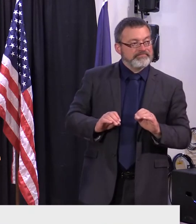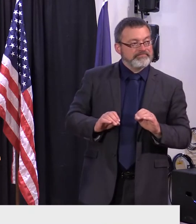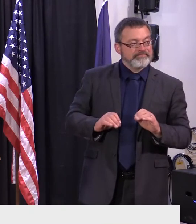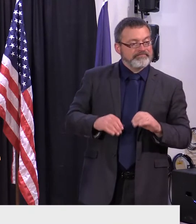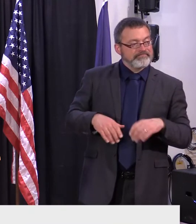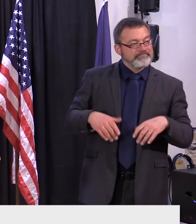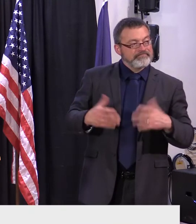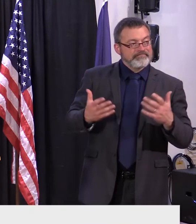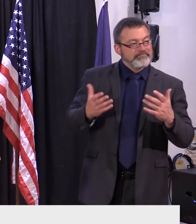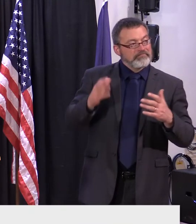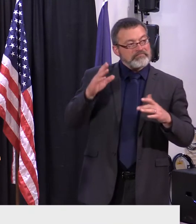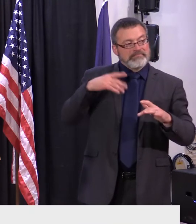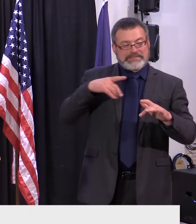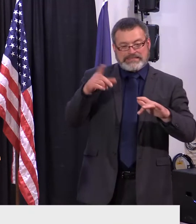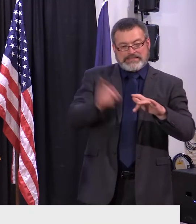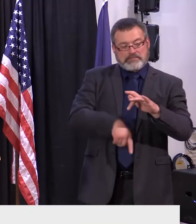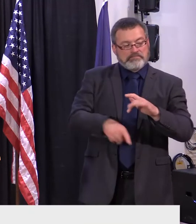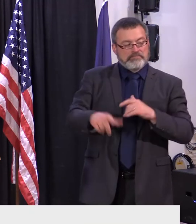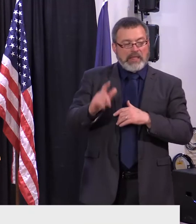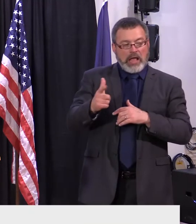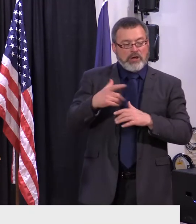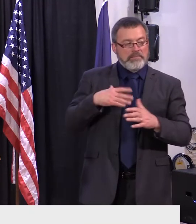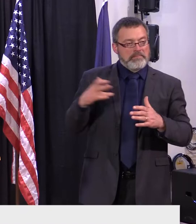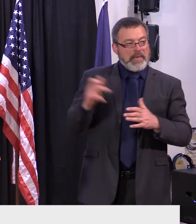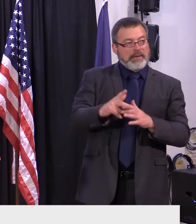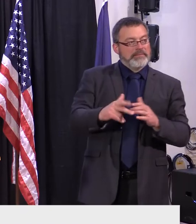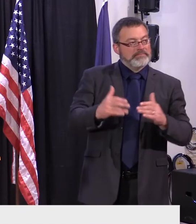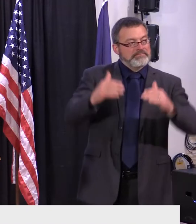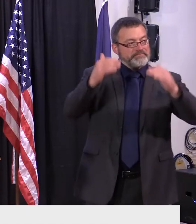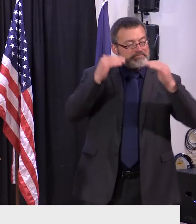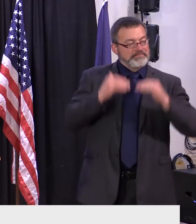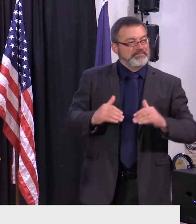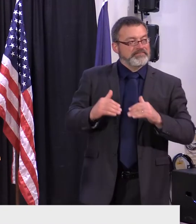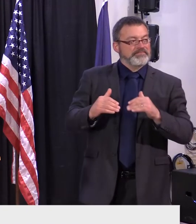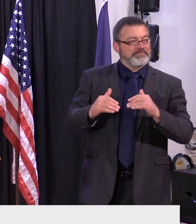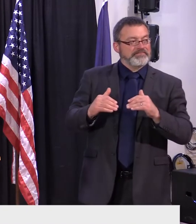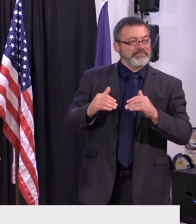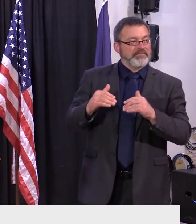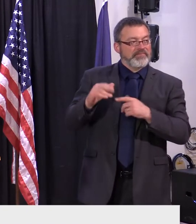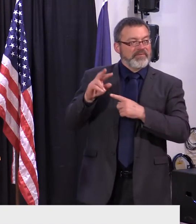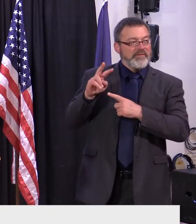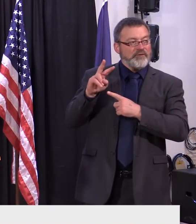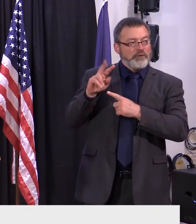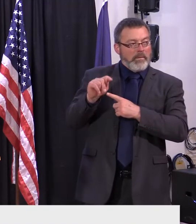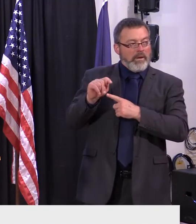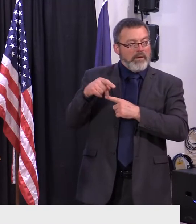all right i'll try coming back to you in a minute but we'll go to ld reed vermont public